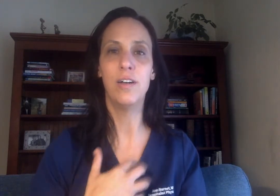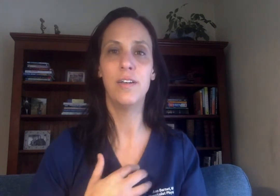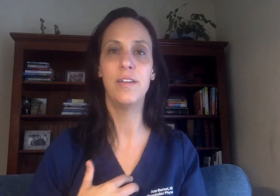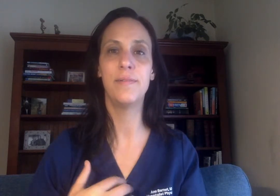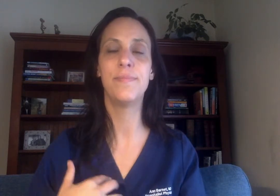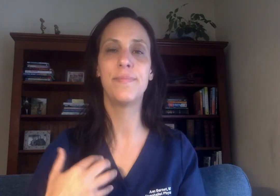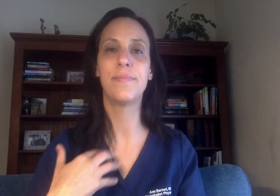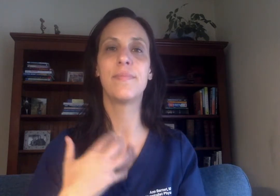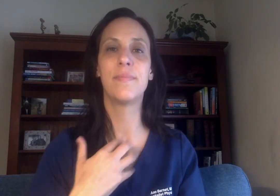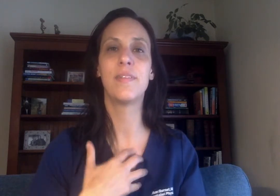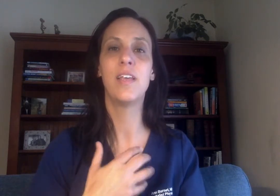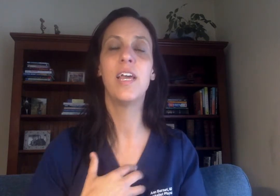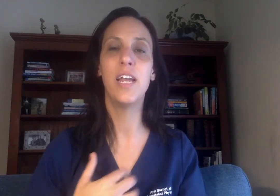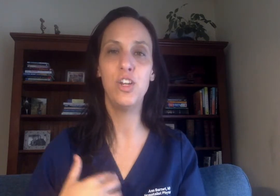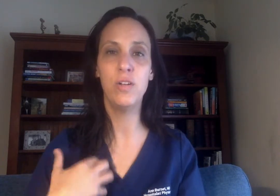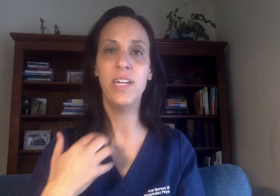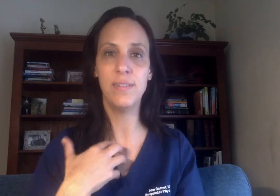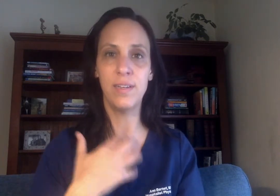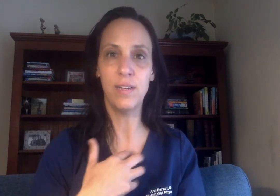And I could get sick.